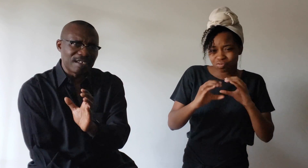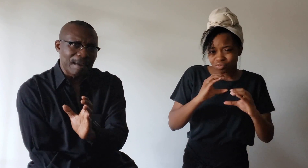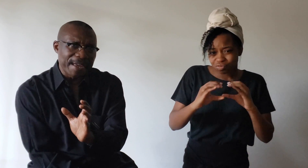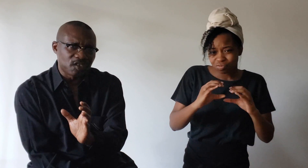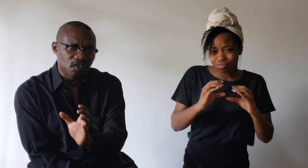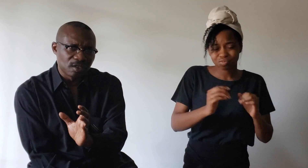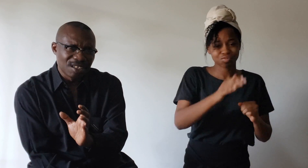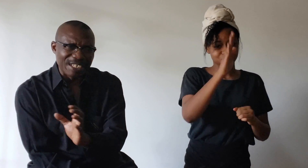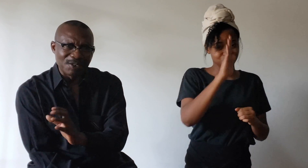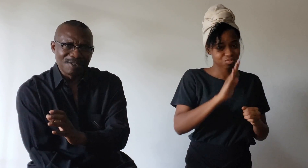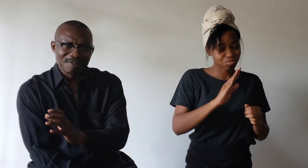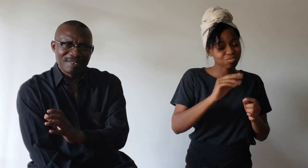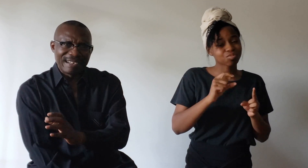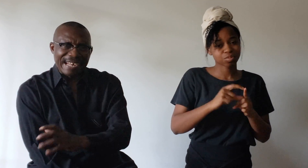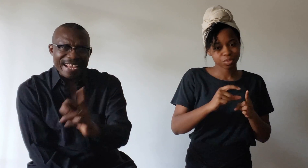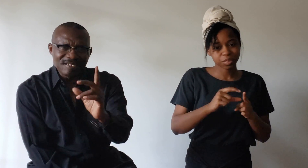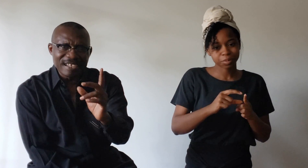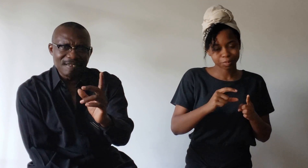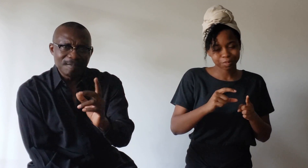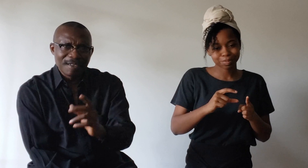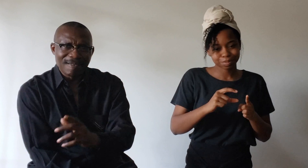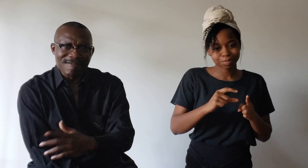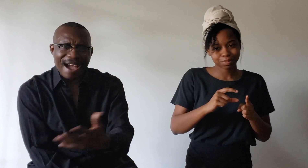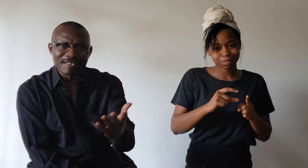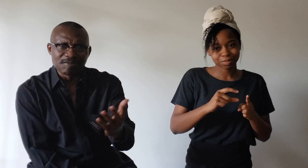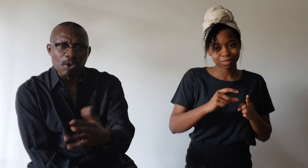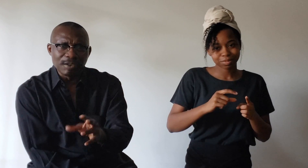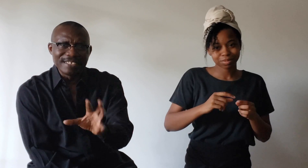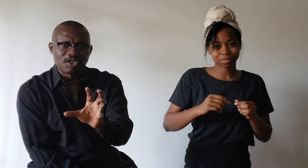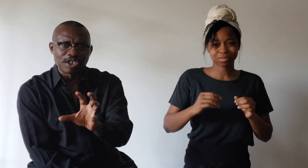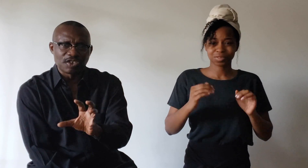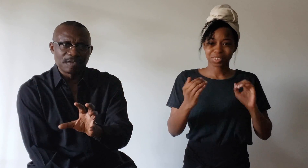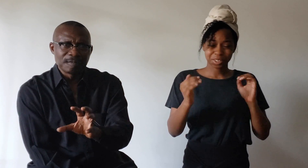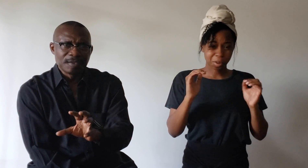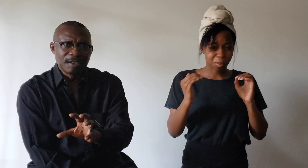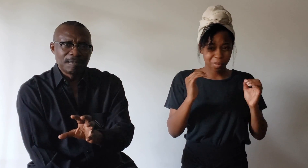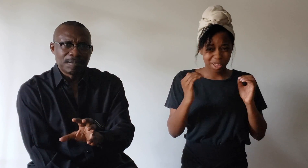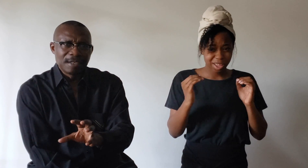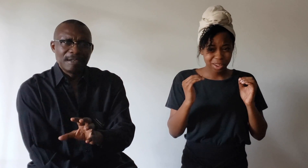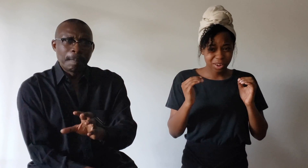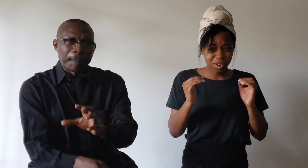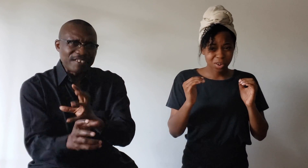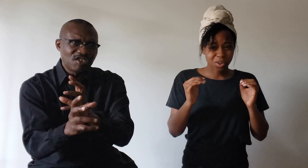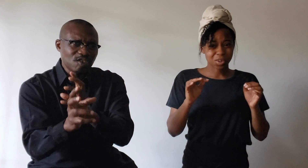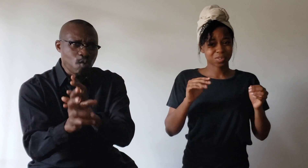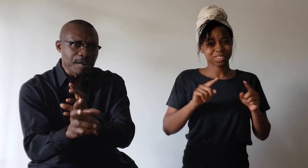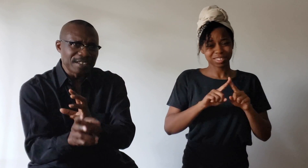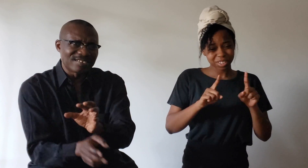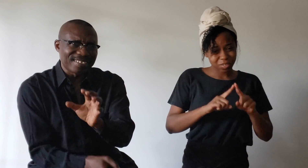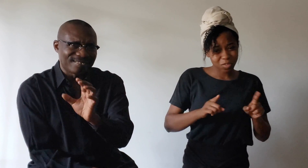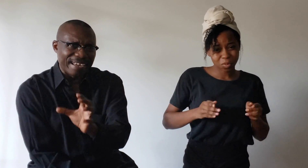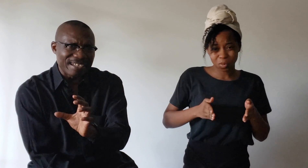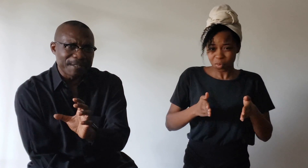gimmicks, you know, lightning, rock and rolling the church, preaching the word is sustainable